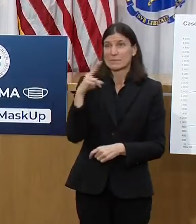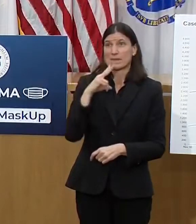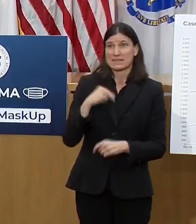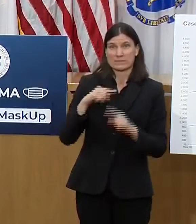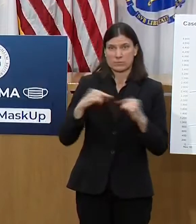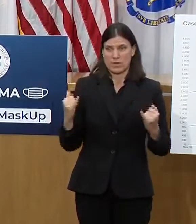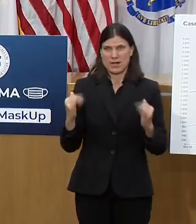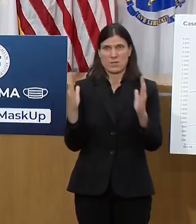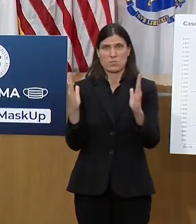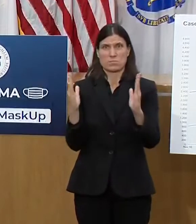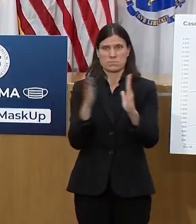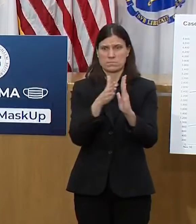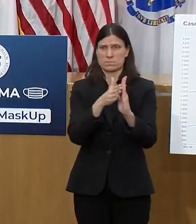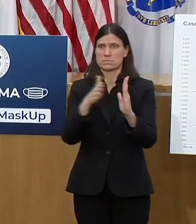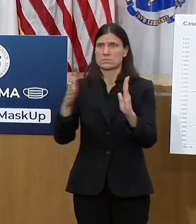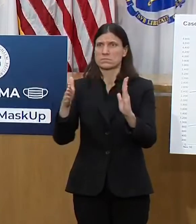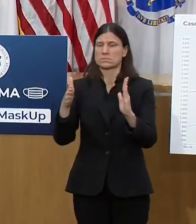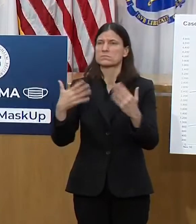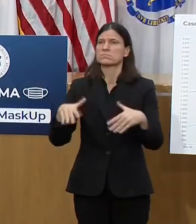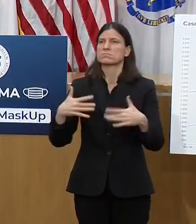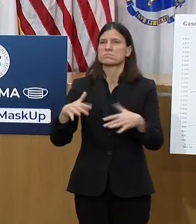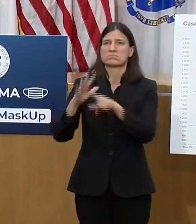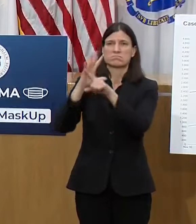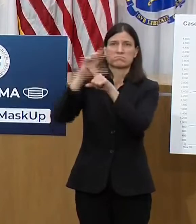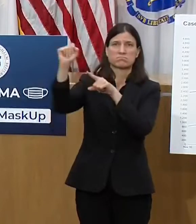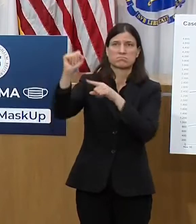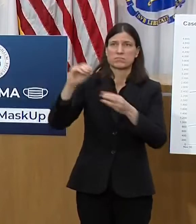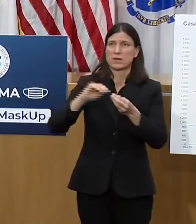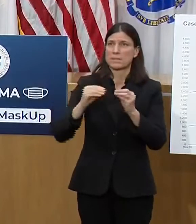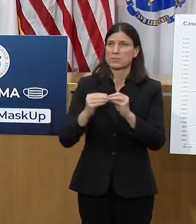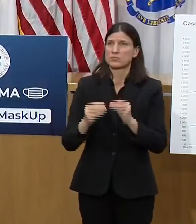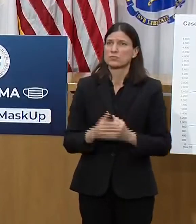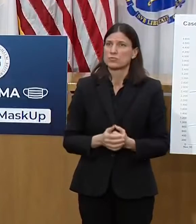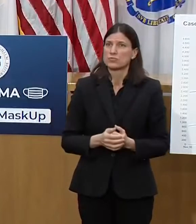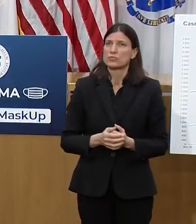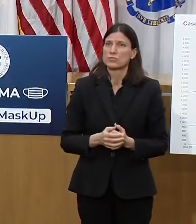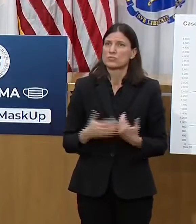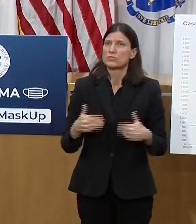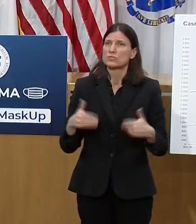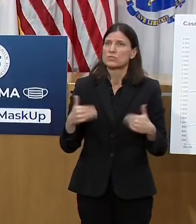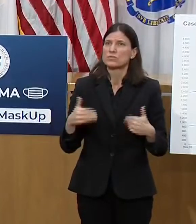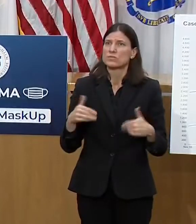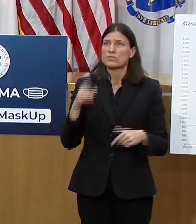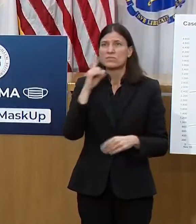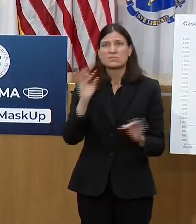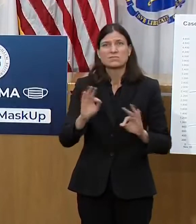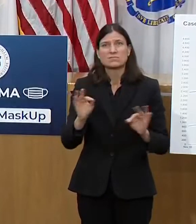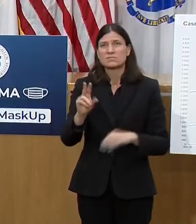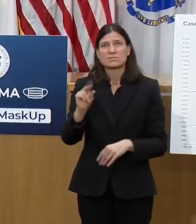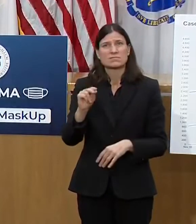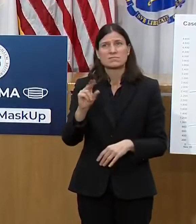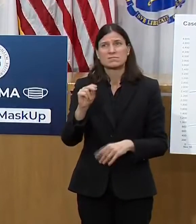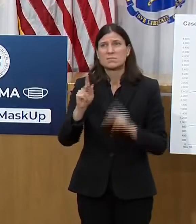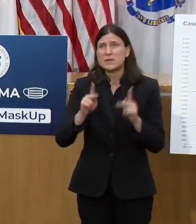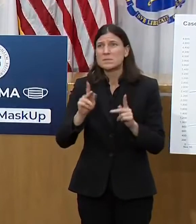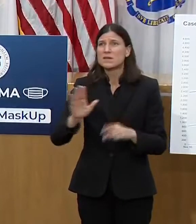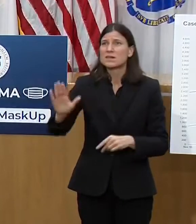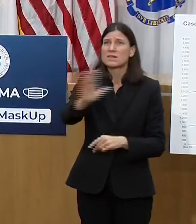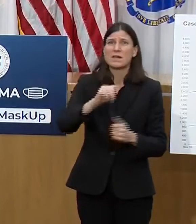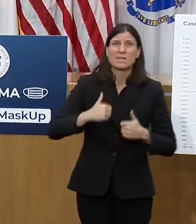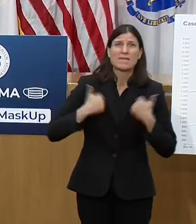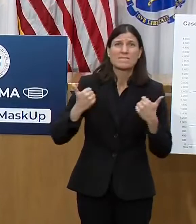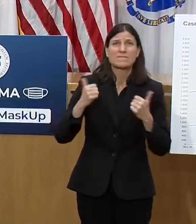I don't need to tell anybody that these aren't just numbers. They're people and their stories and their relationships.